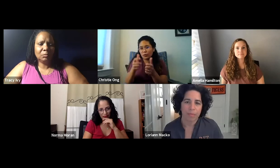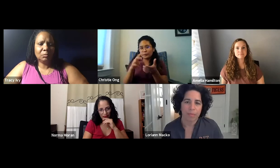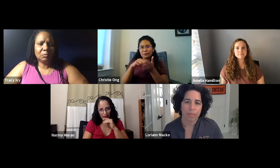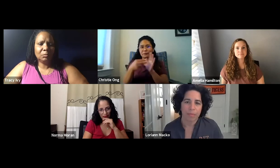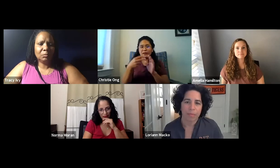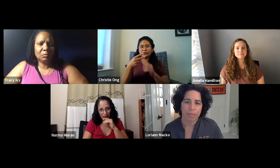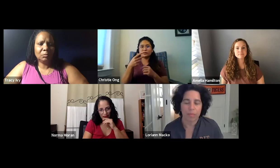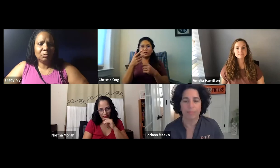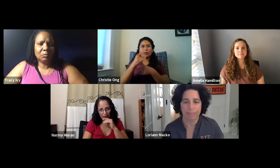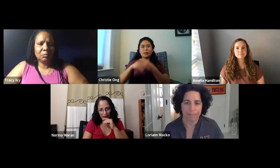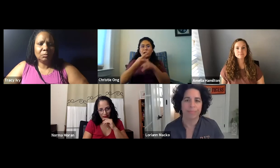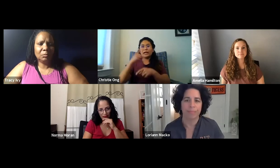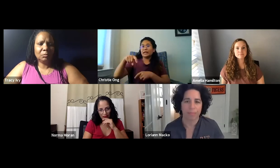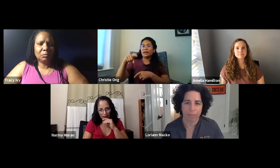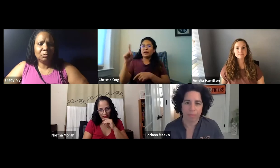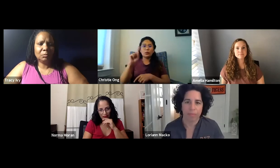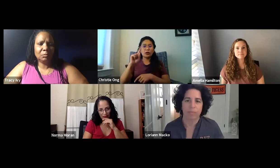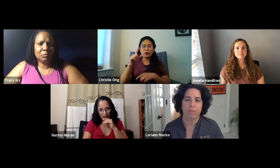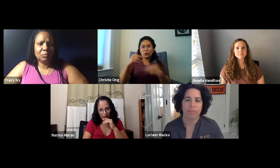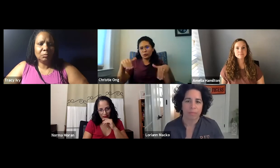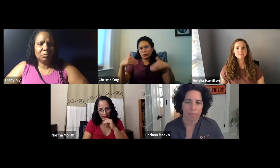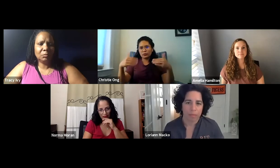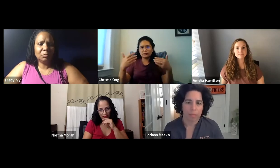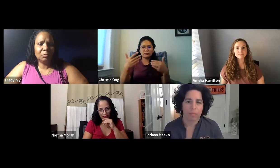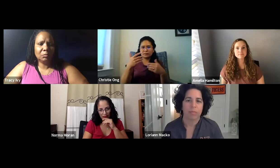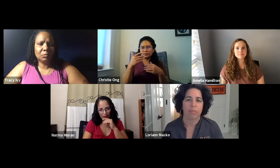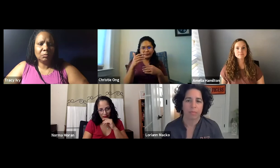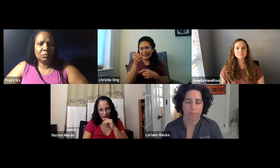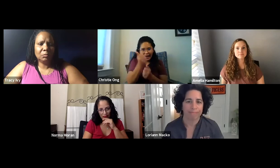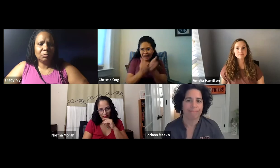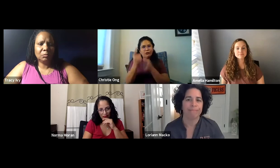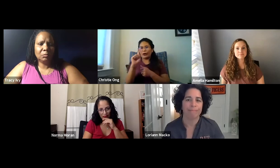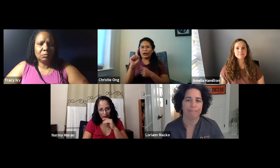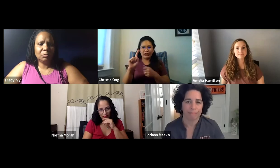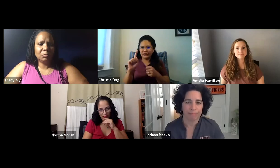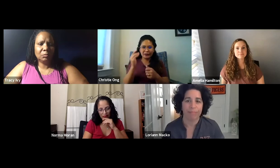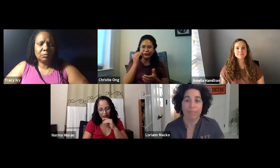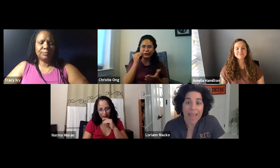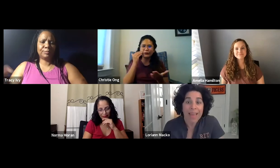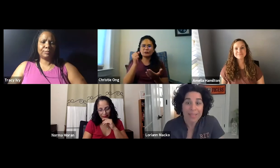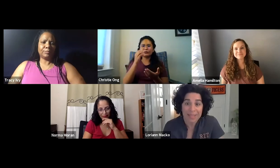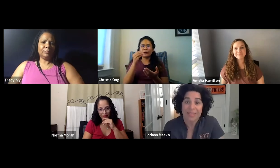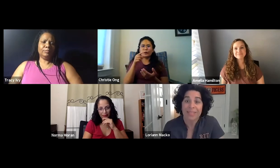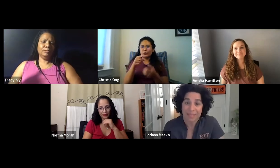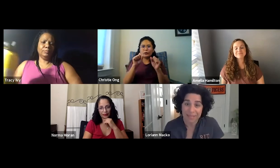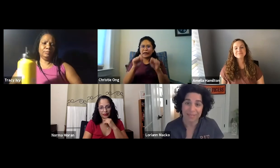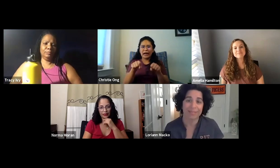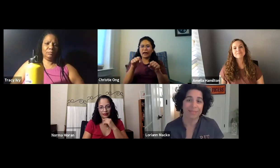So you had mentioned, Laurie Ann, that your office is small and alumni presence is needed and is really needed everywhere.